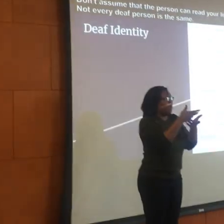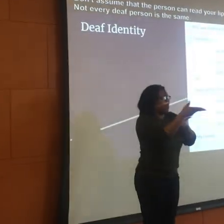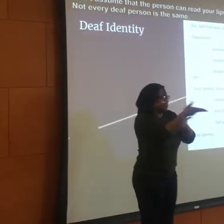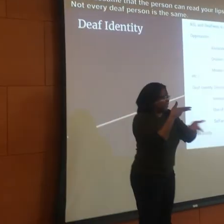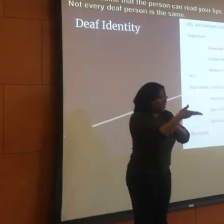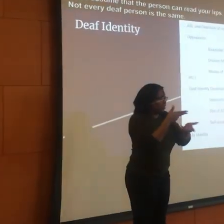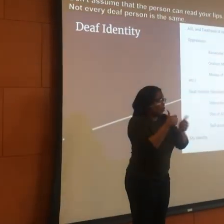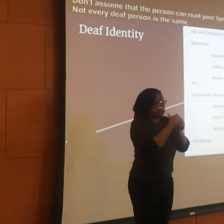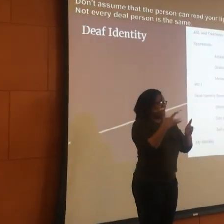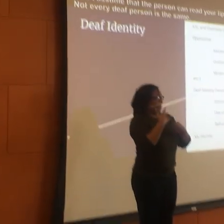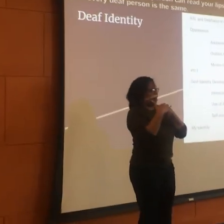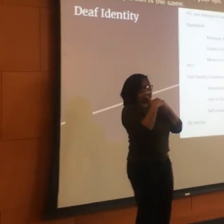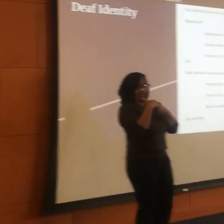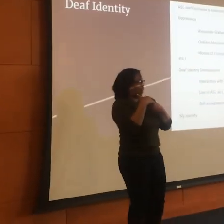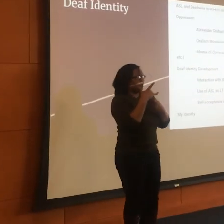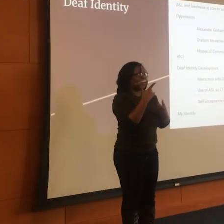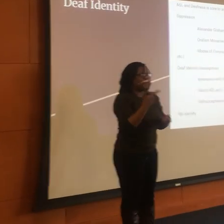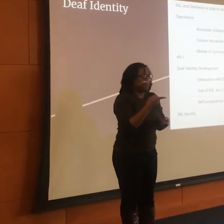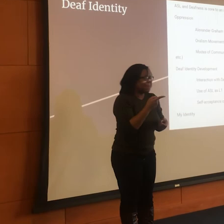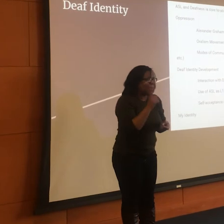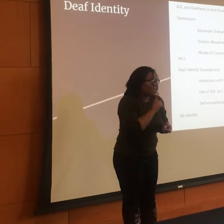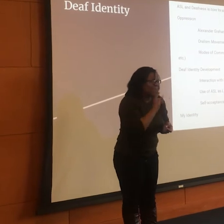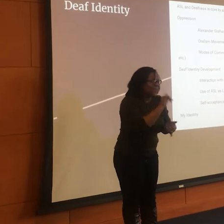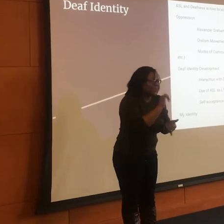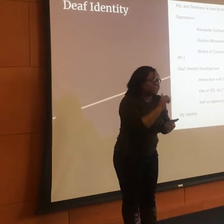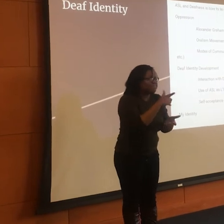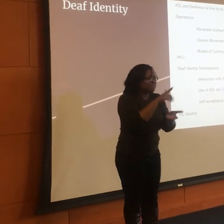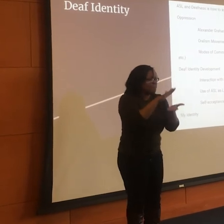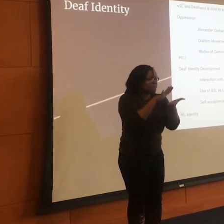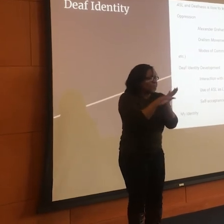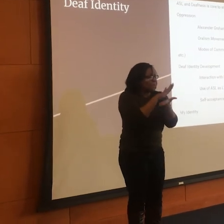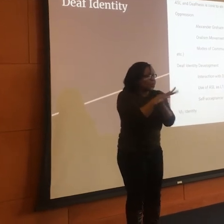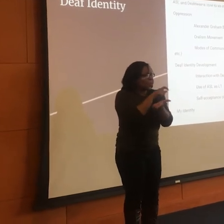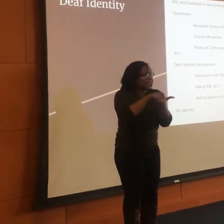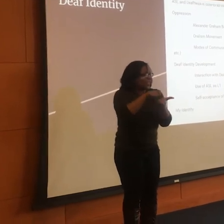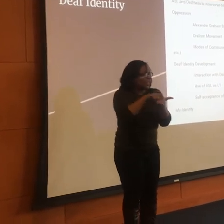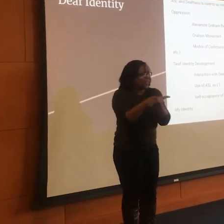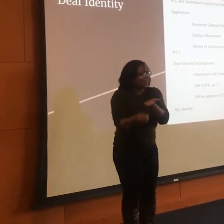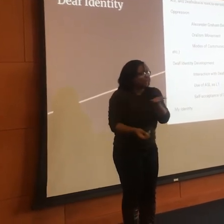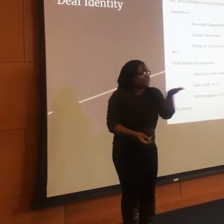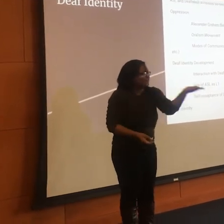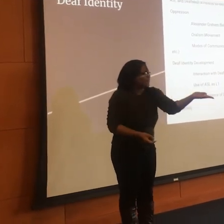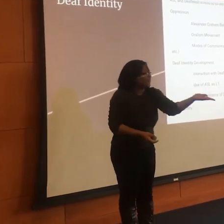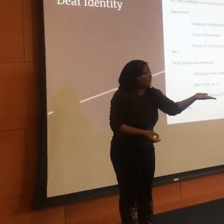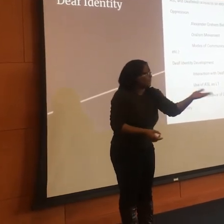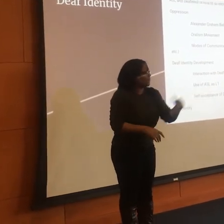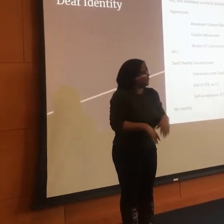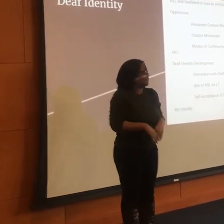Another way of interacting without oppression is saying, oh, you're deaf, let me get a piece of paper and a pen.